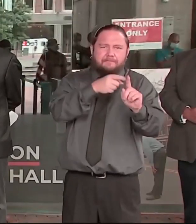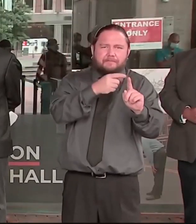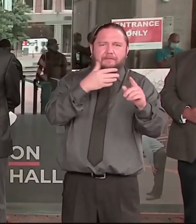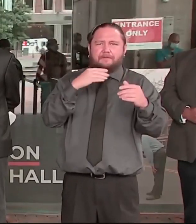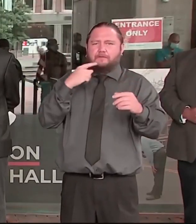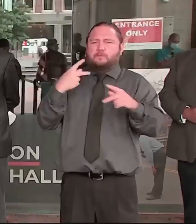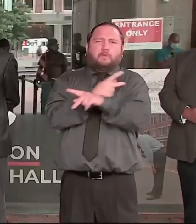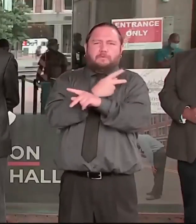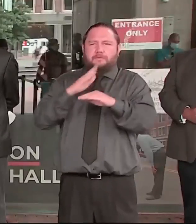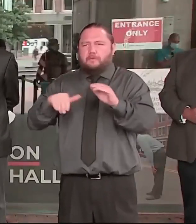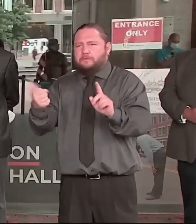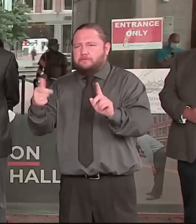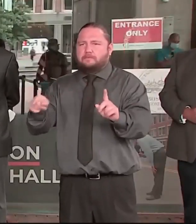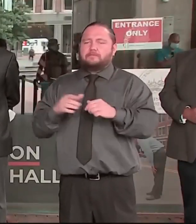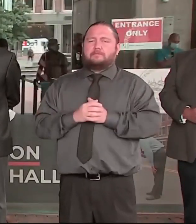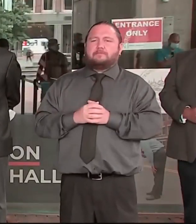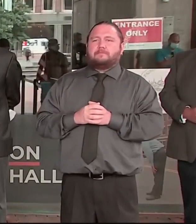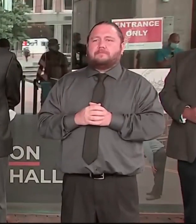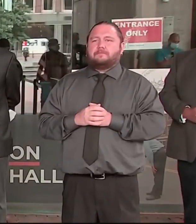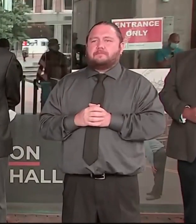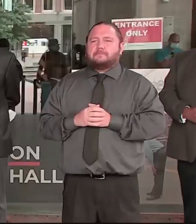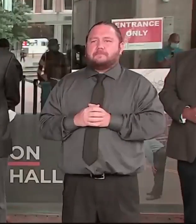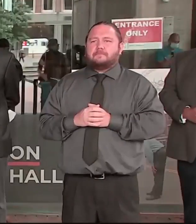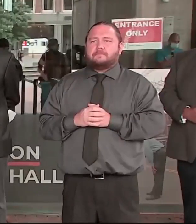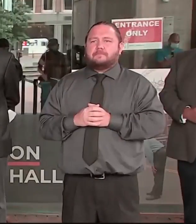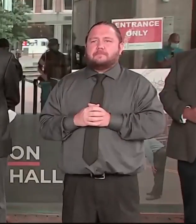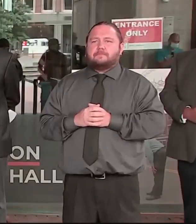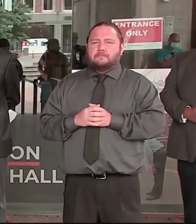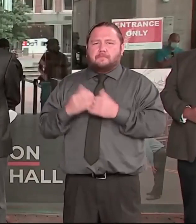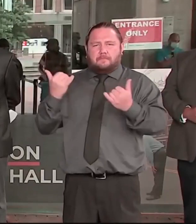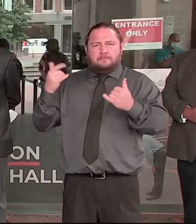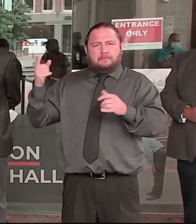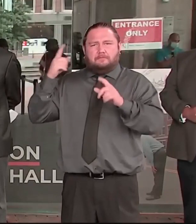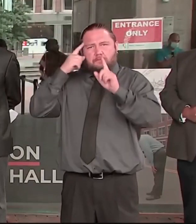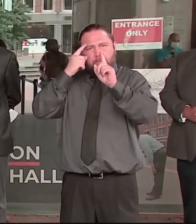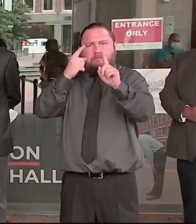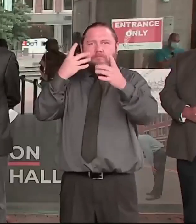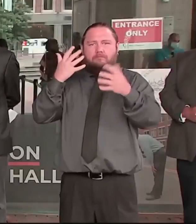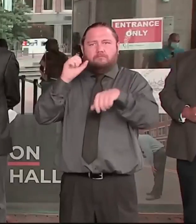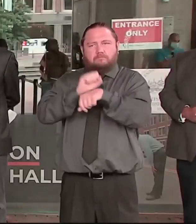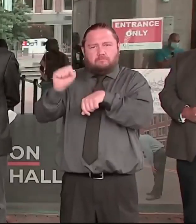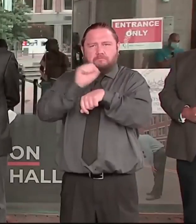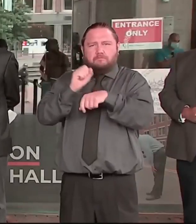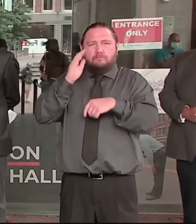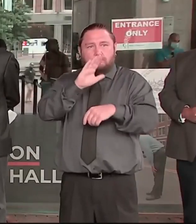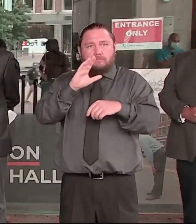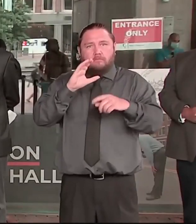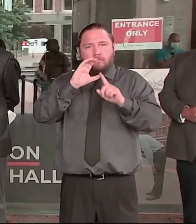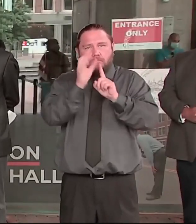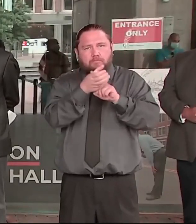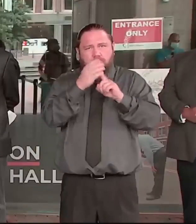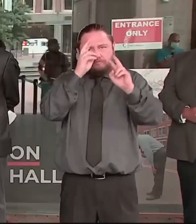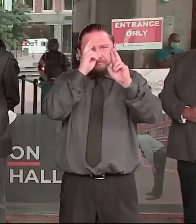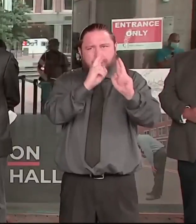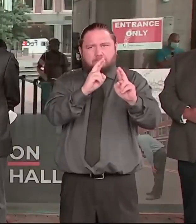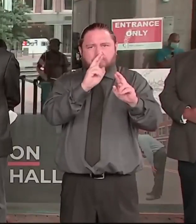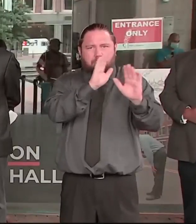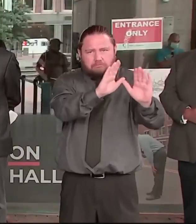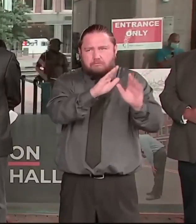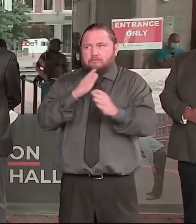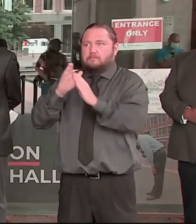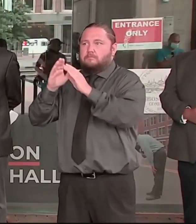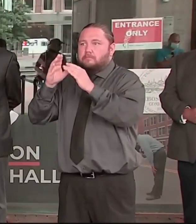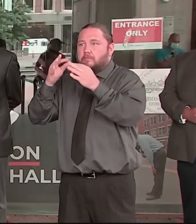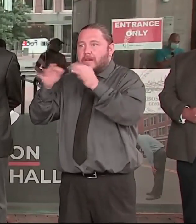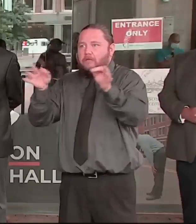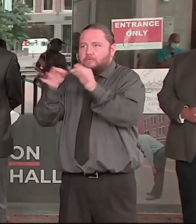linguistically competent. We will develop direct service programs and services that address the negative impact of these inequities. And we will join advocacy